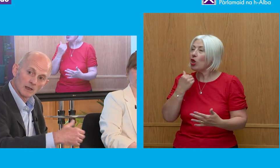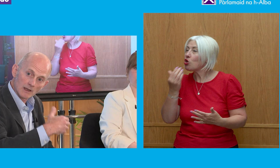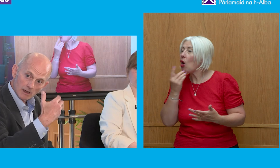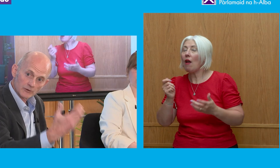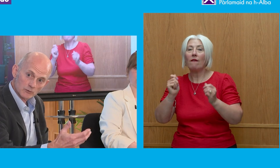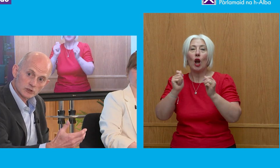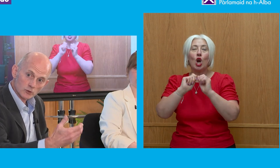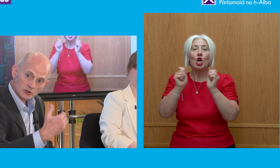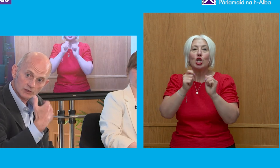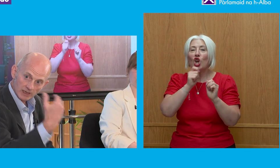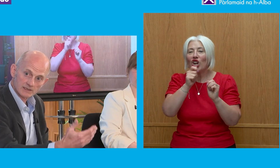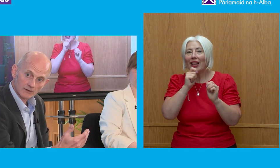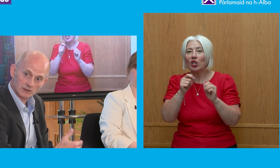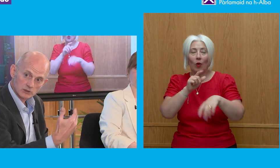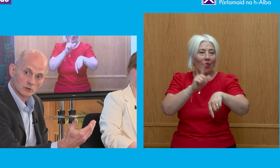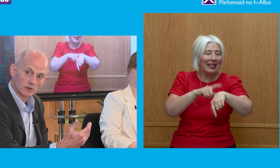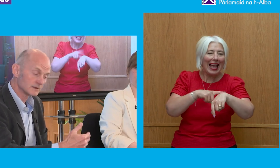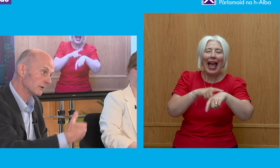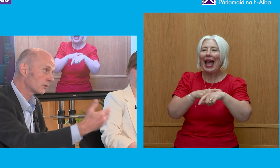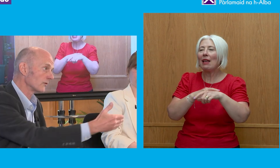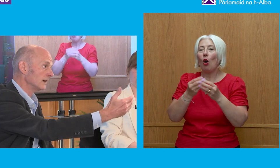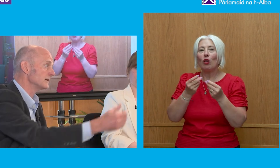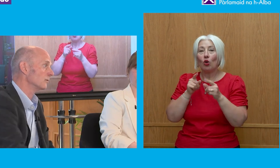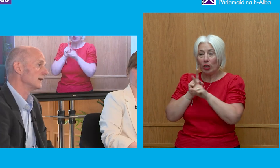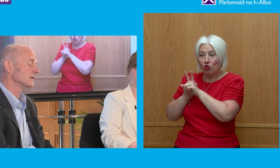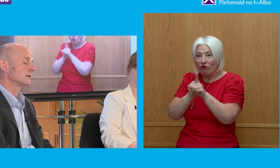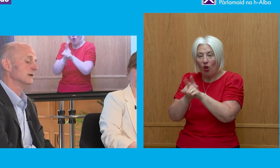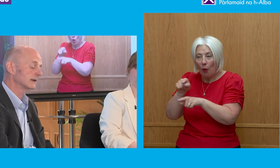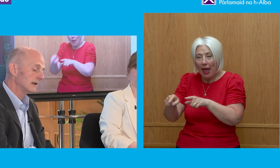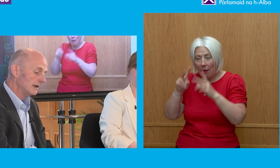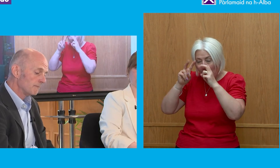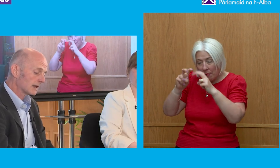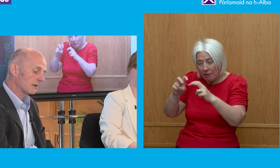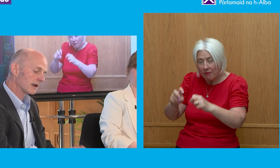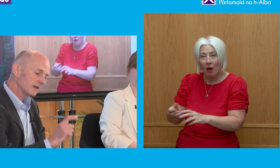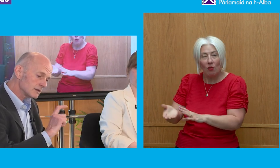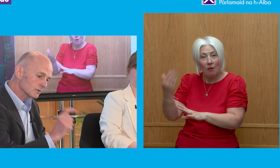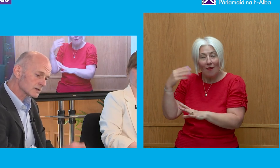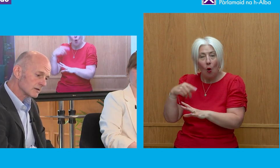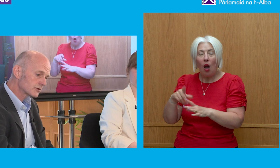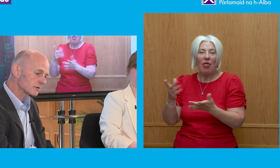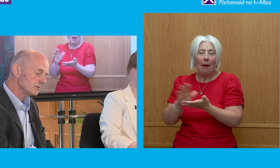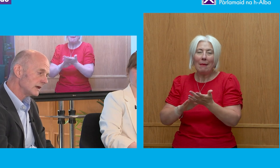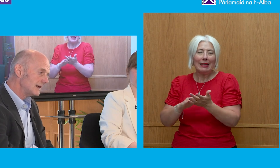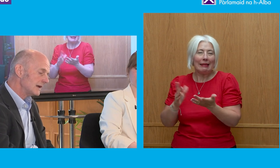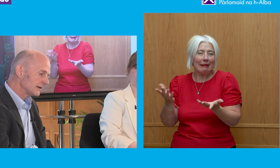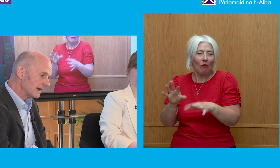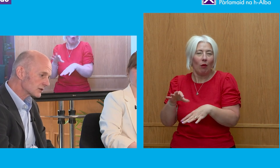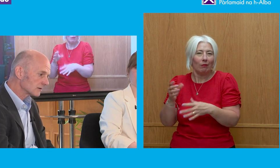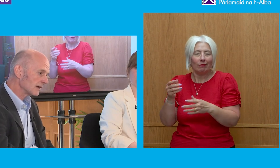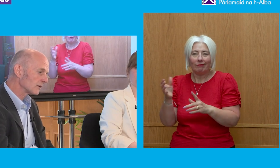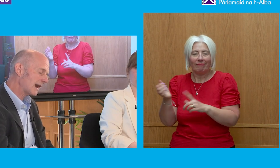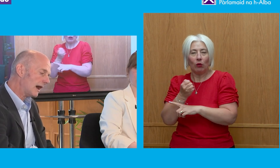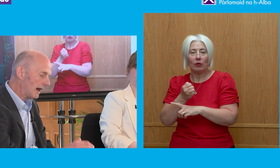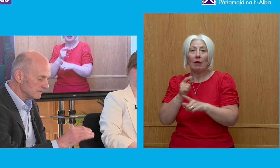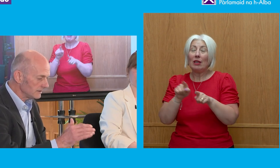the time and the resource to chase after the stories and report those in a way that the public pick up. But I think it's also true at a